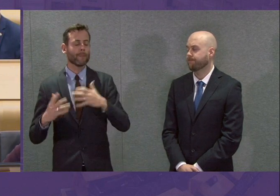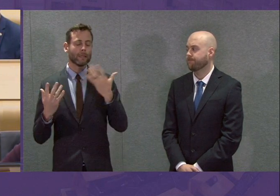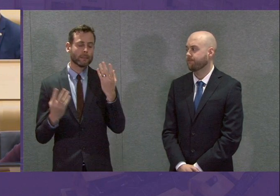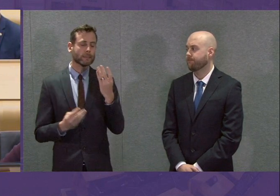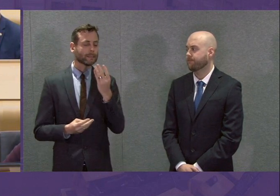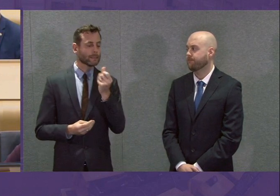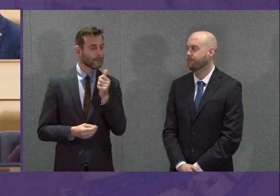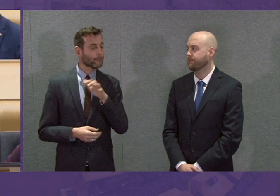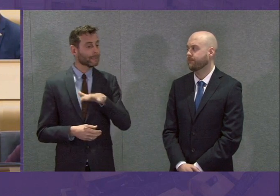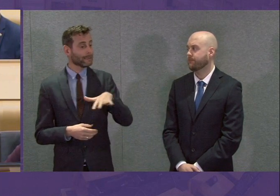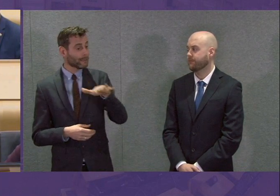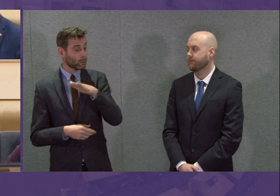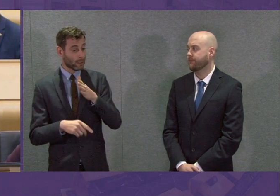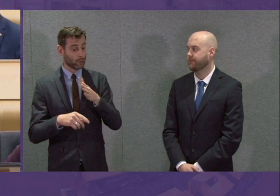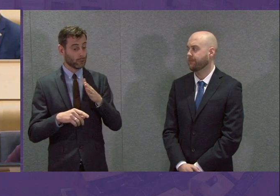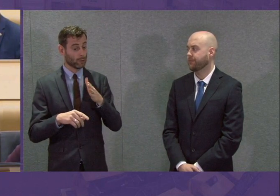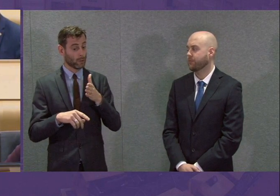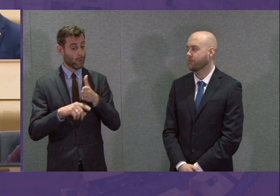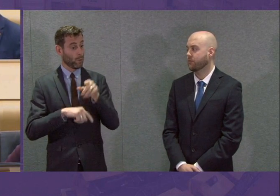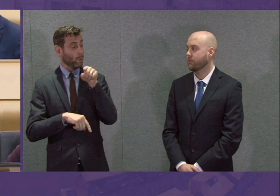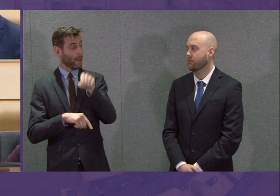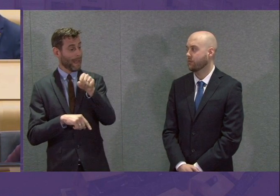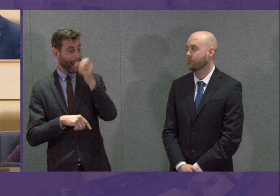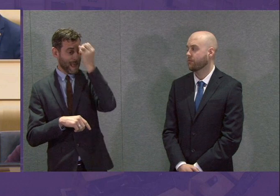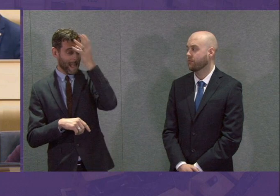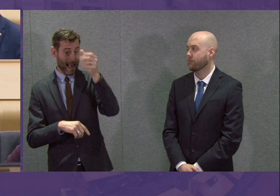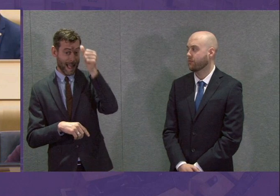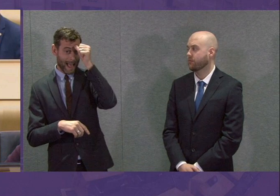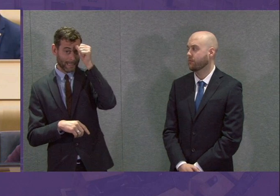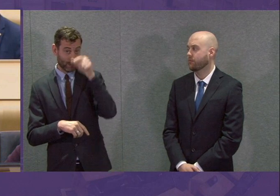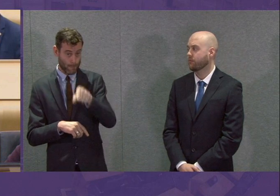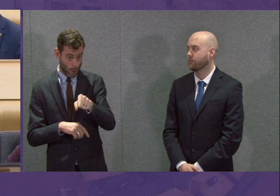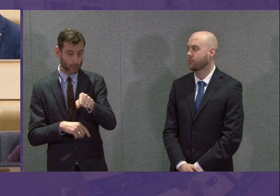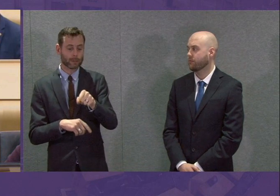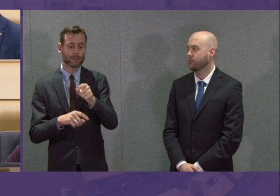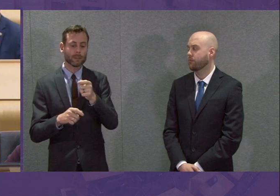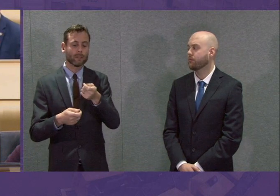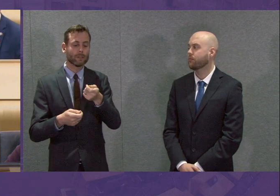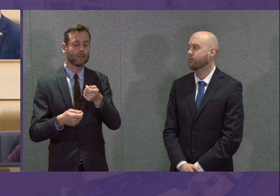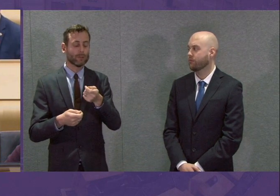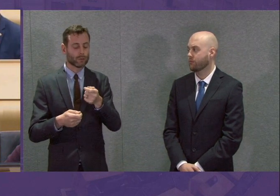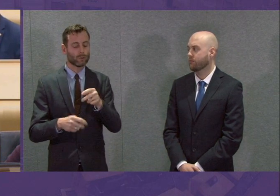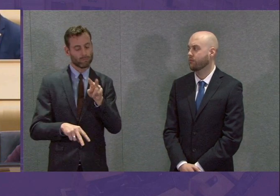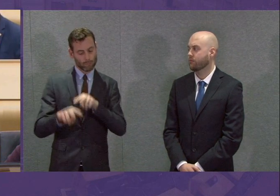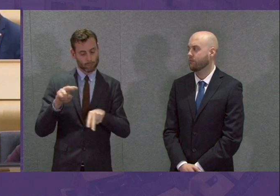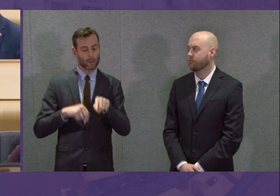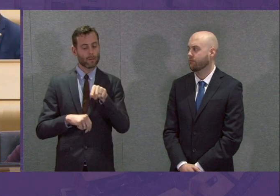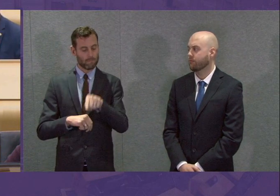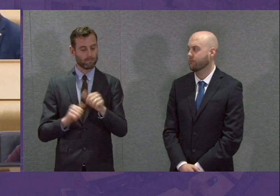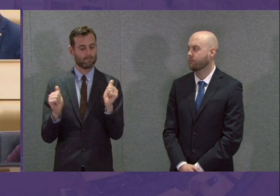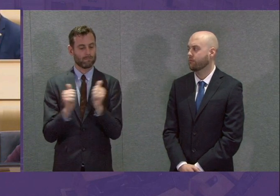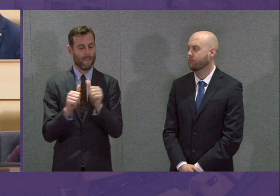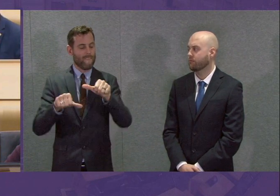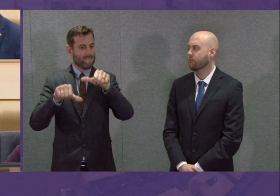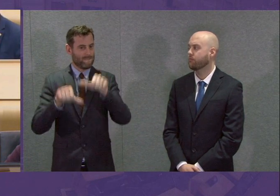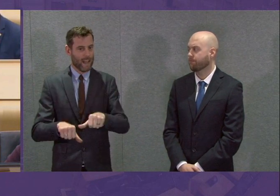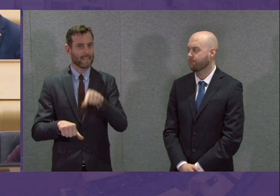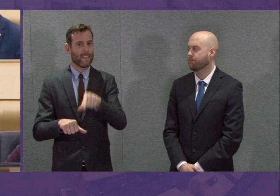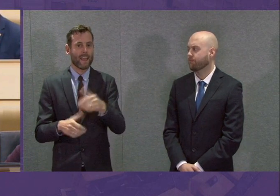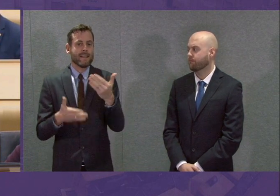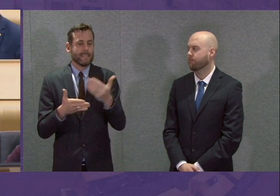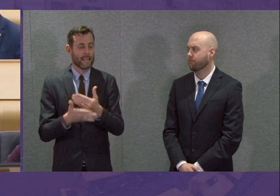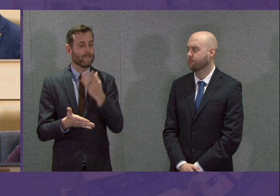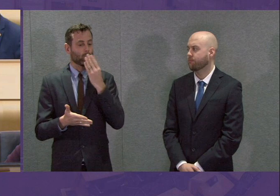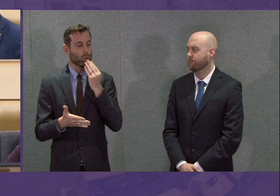experts, not by politicians, supplies of things will be revalidated for use, because it will be judged that notwithstanding that, they are still safe to use.